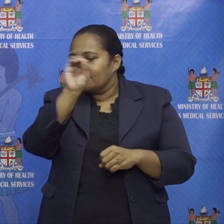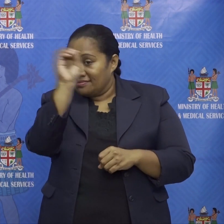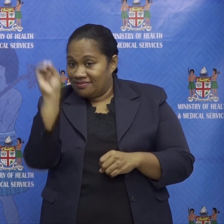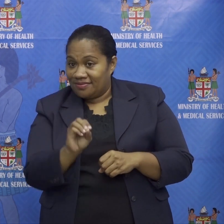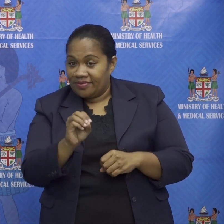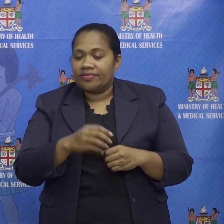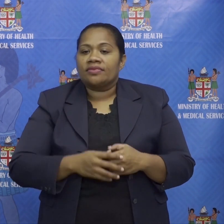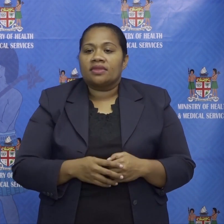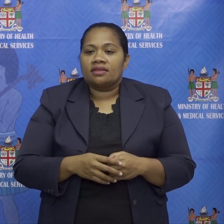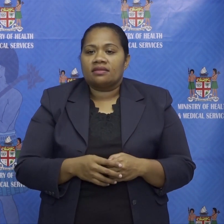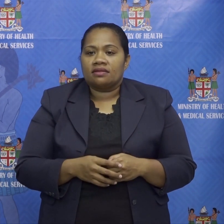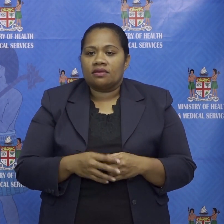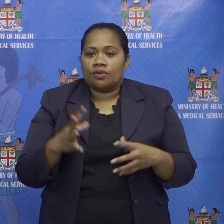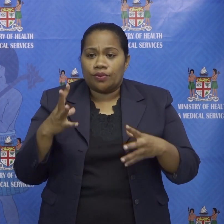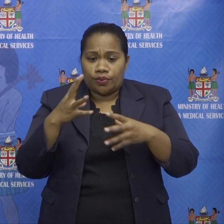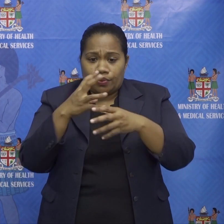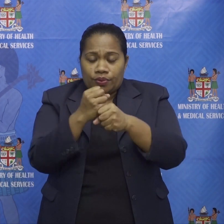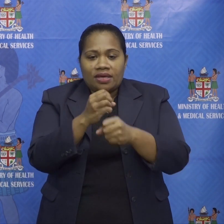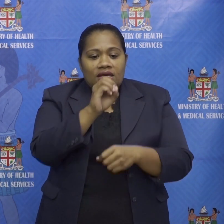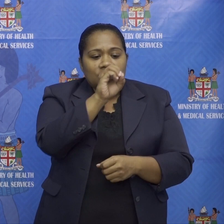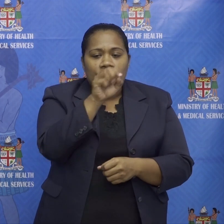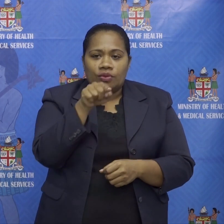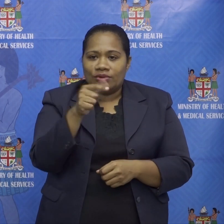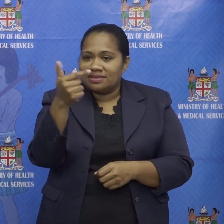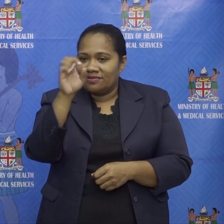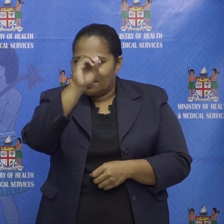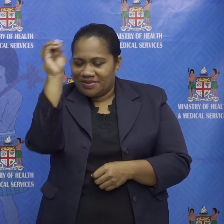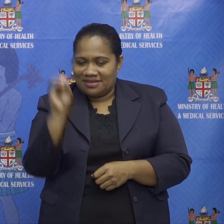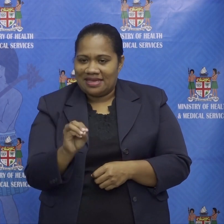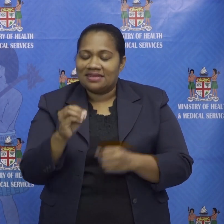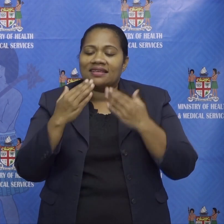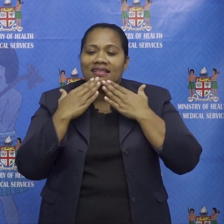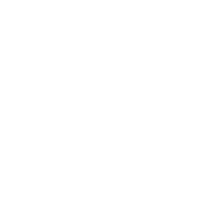average has been 0.7 percent thank you